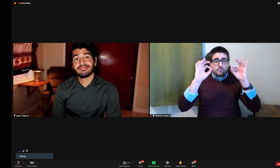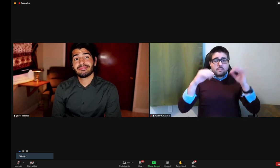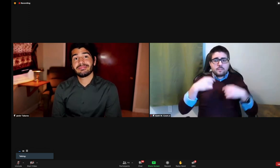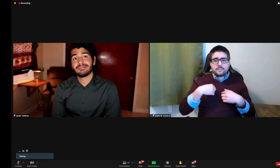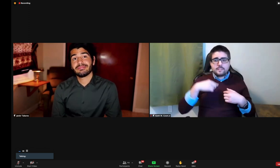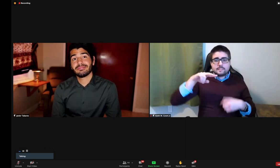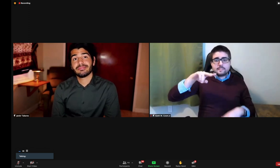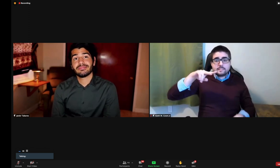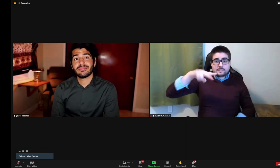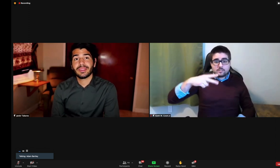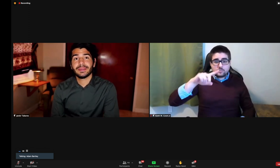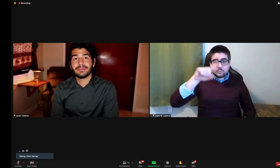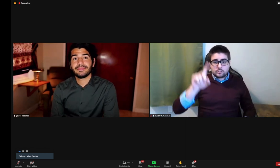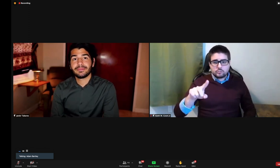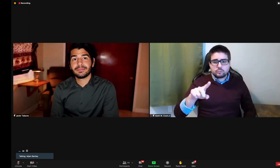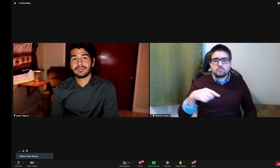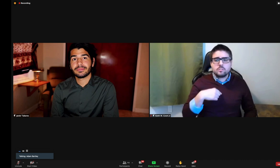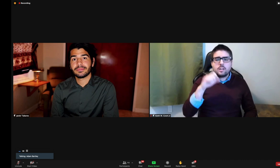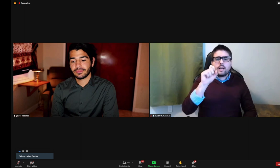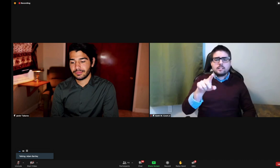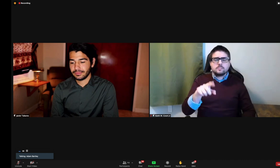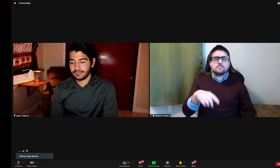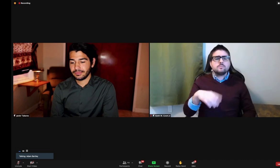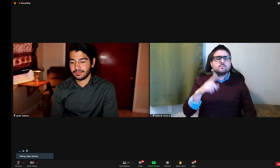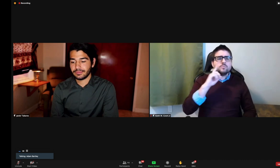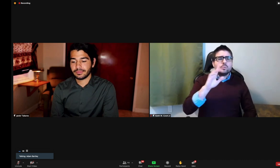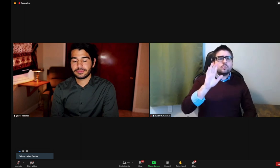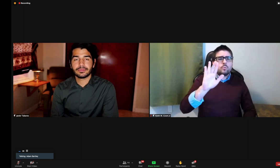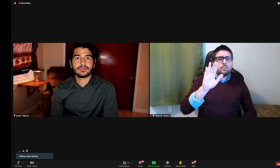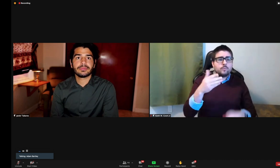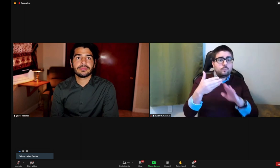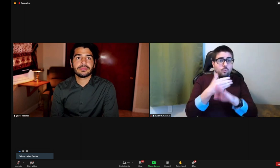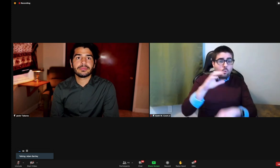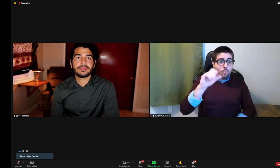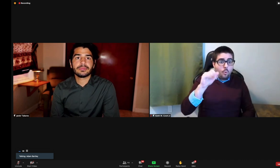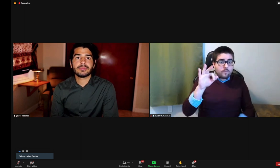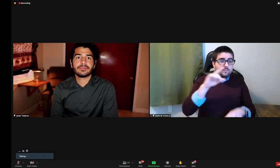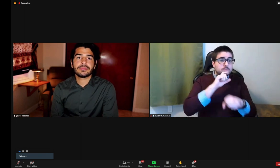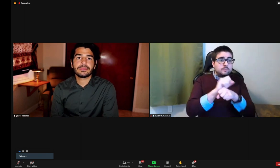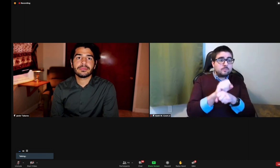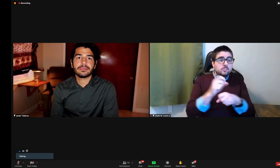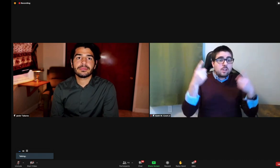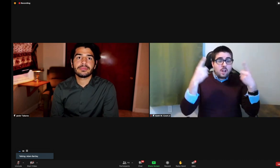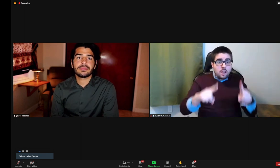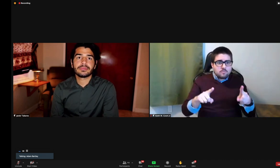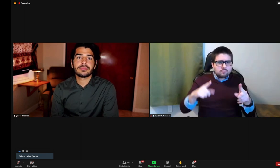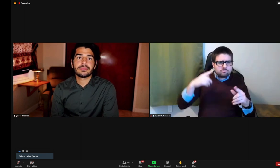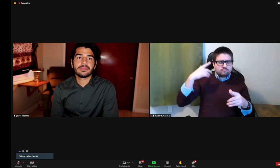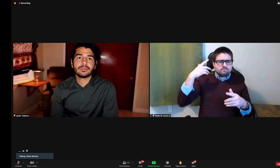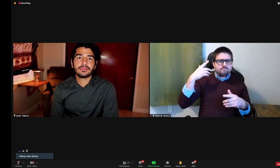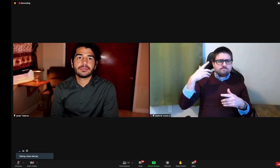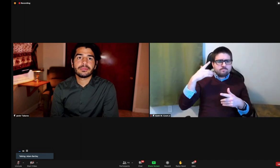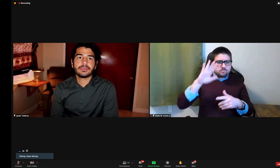Great. So, the second question I have for you today is, prior to COVID,